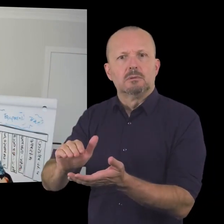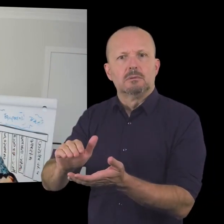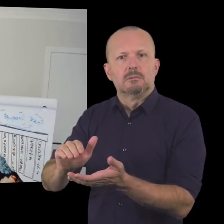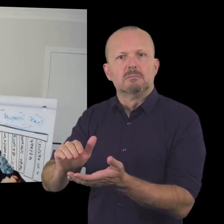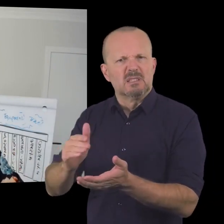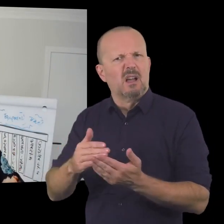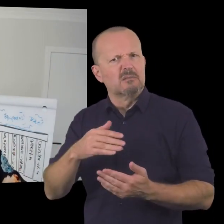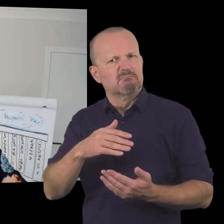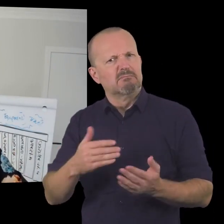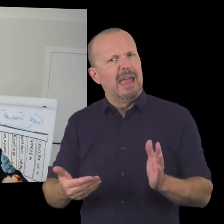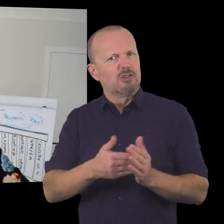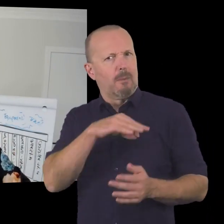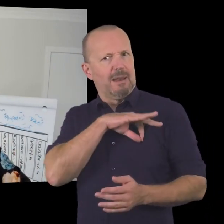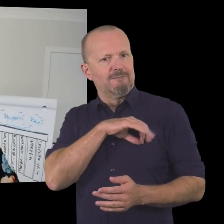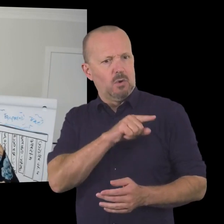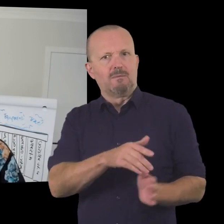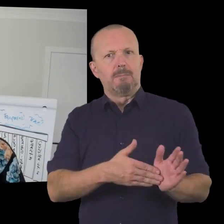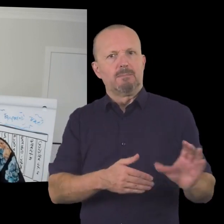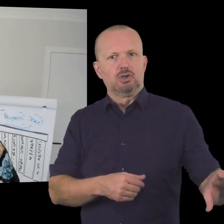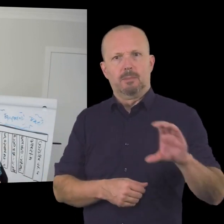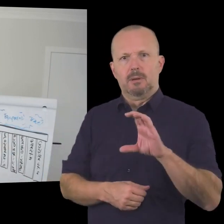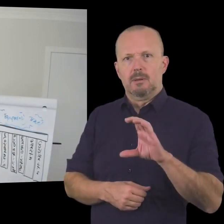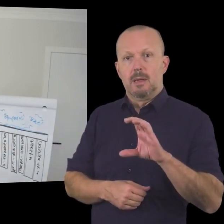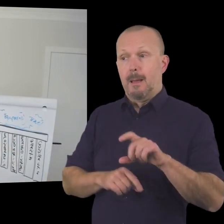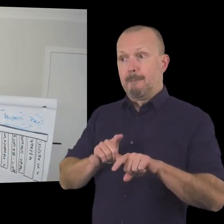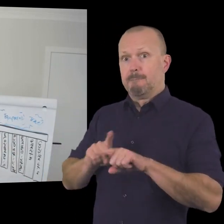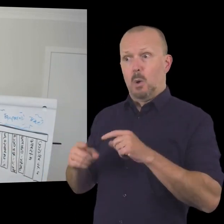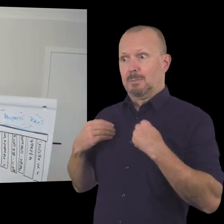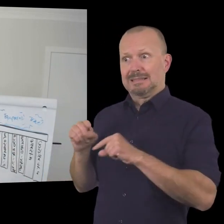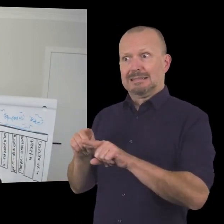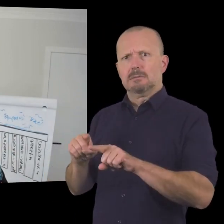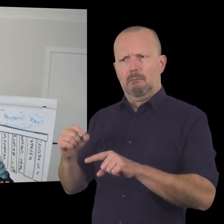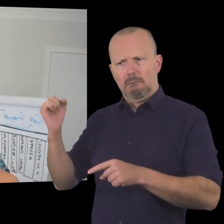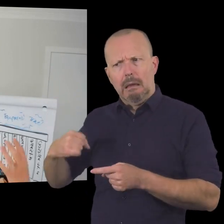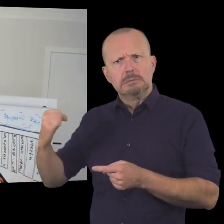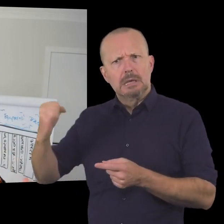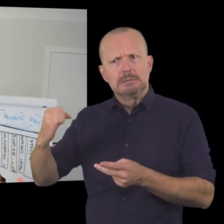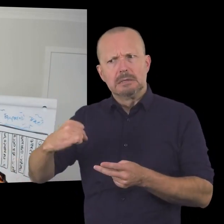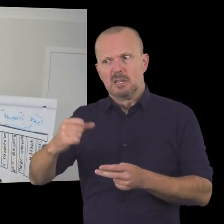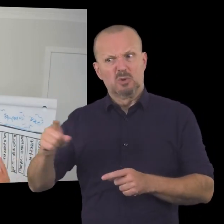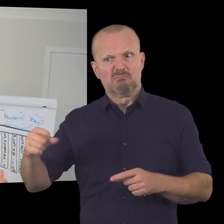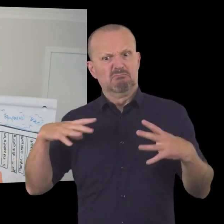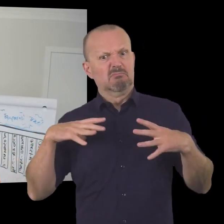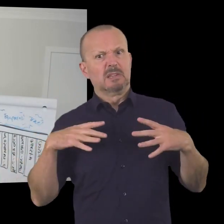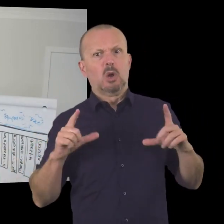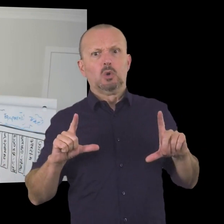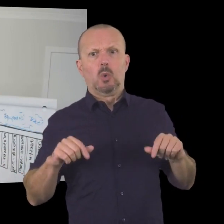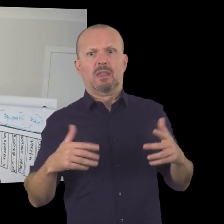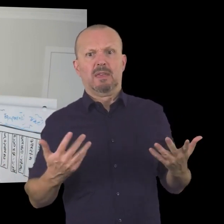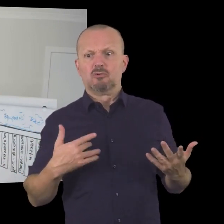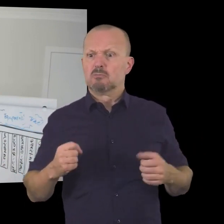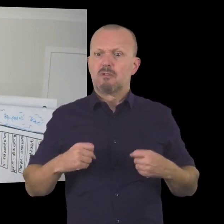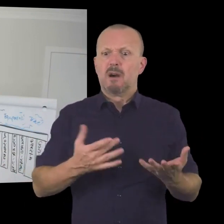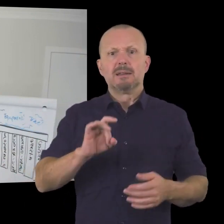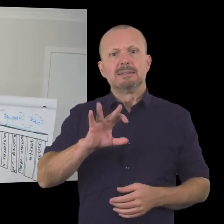membership uh membership offering uh and most of the stores that they approached uh absolutely signed up because they didn't really have to do much